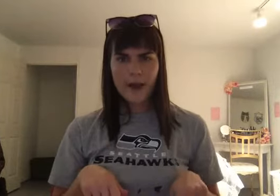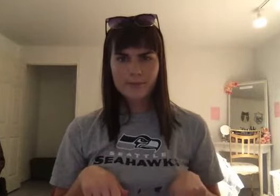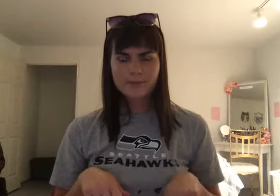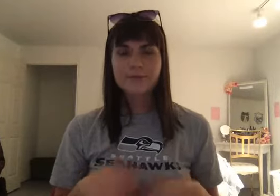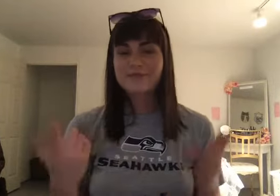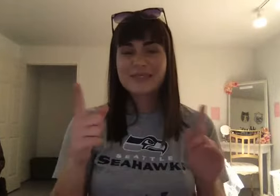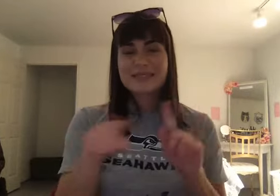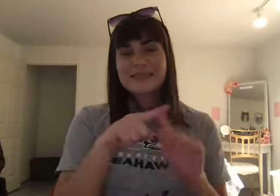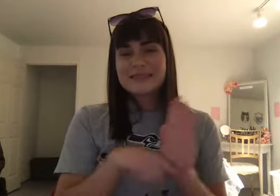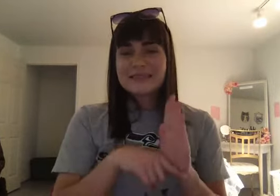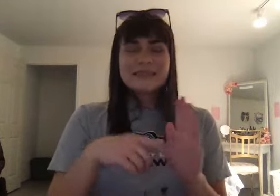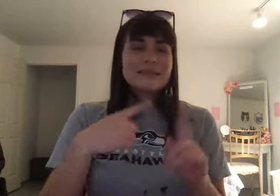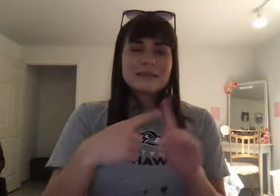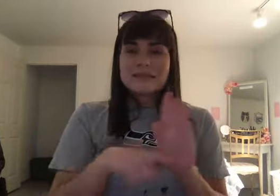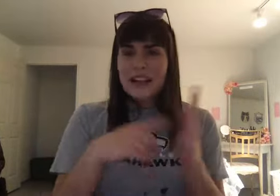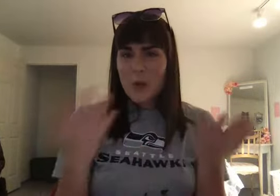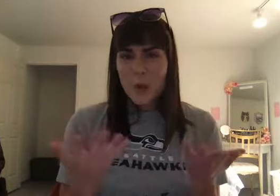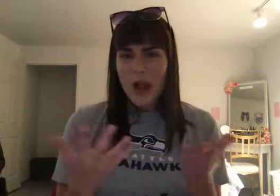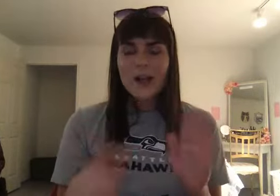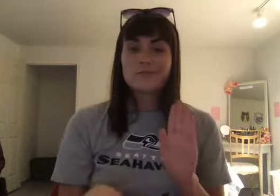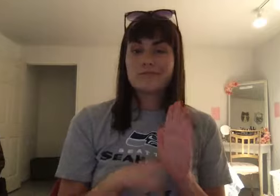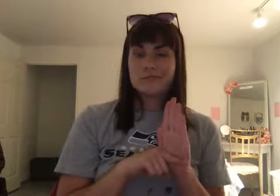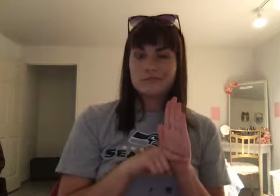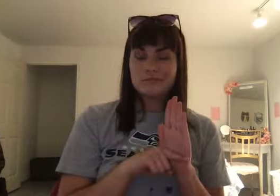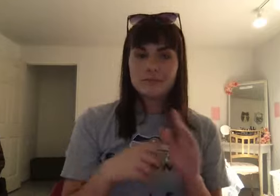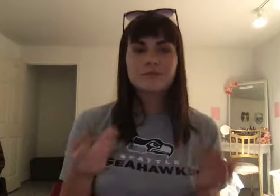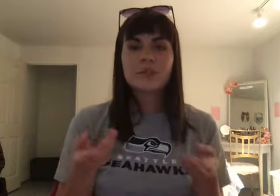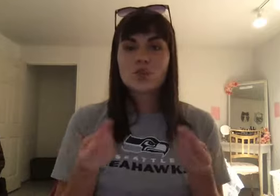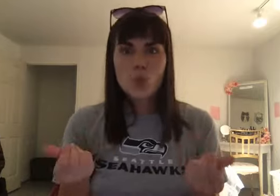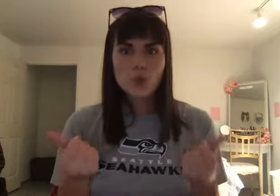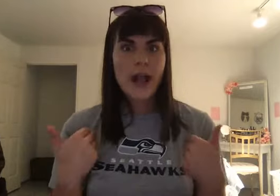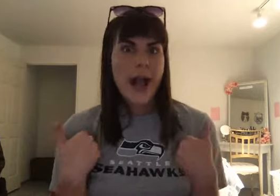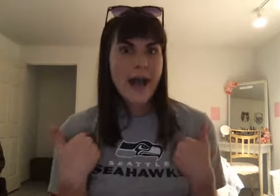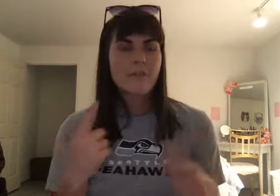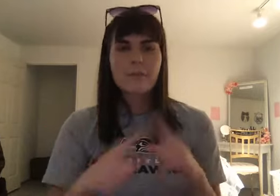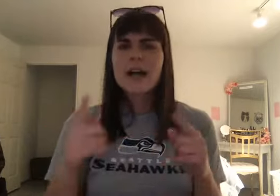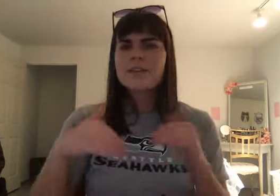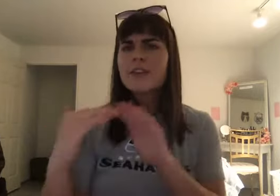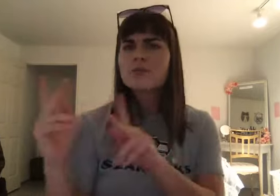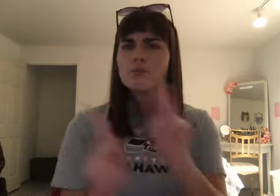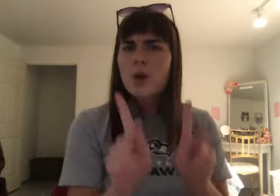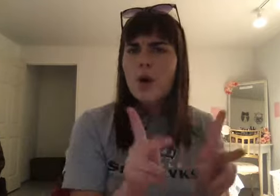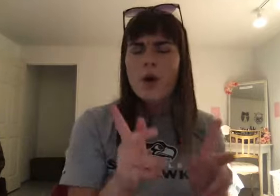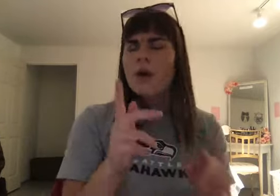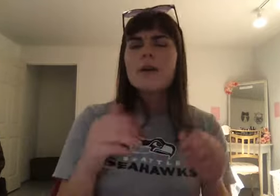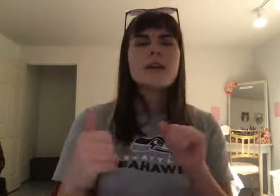solutions that the people of Mesopotamia had. Now, again, we talked about unpredictable farming. So you create